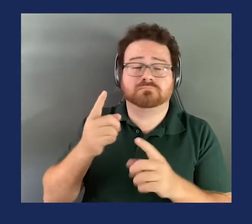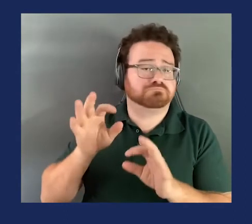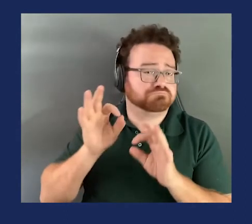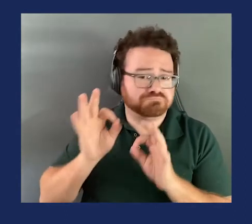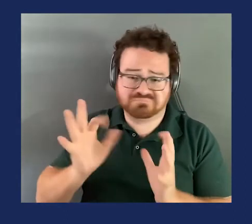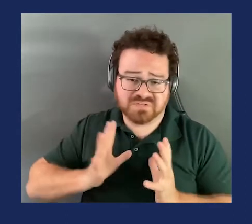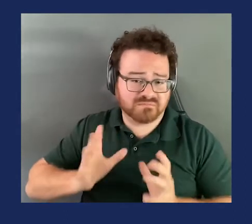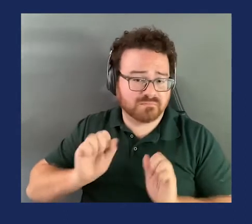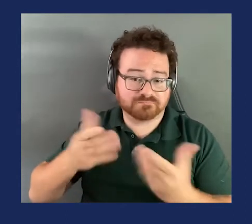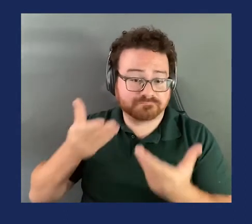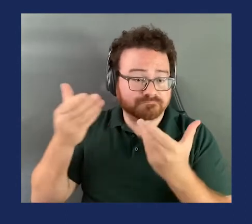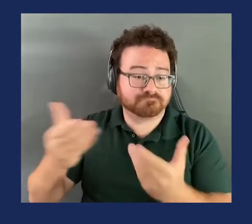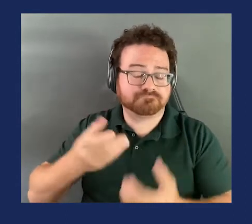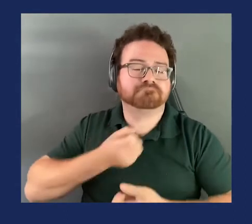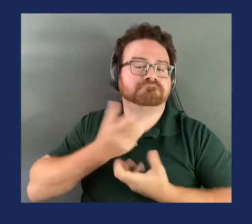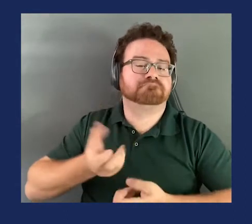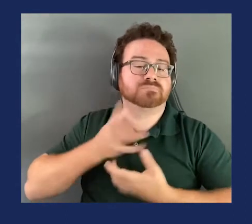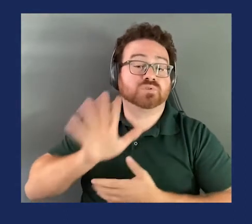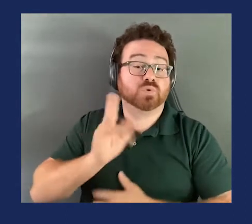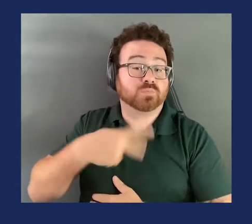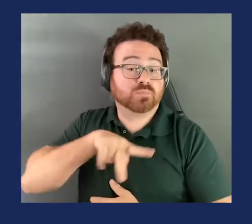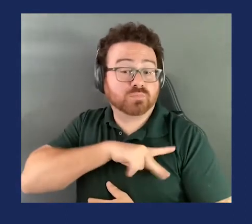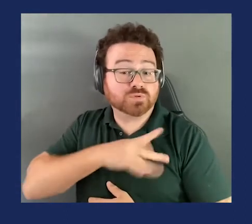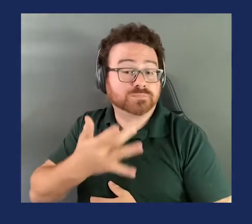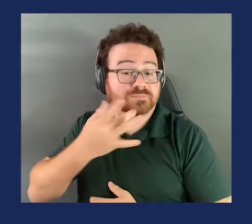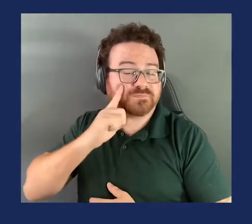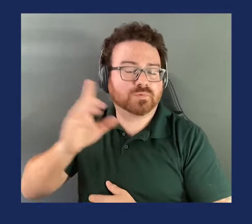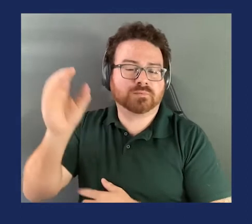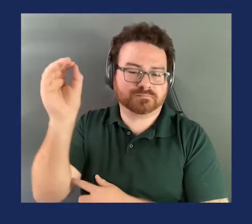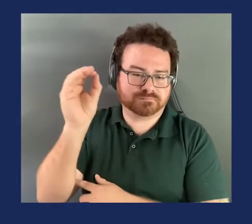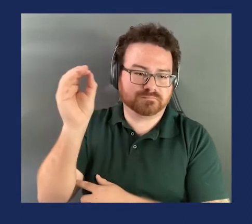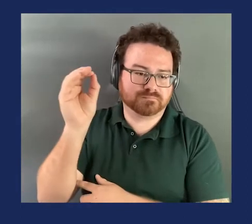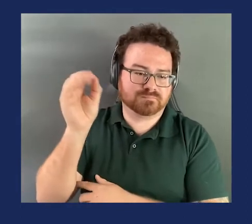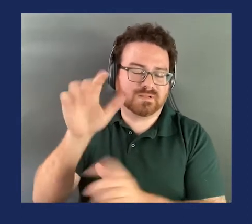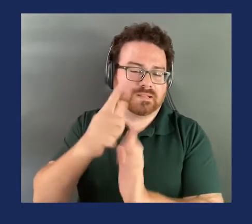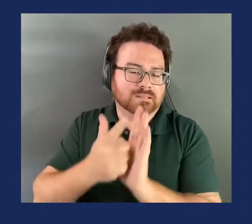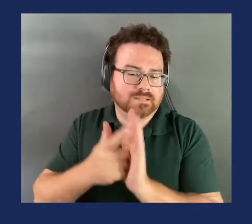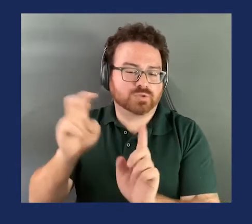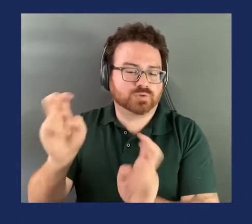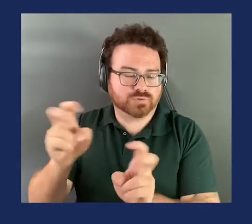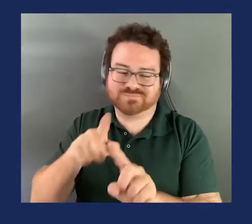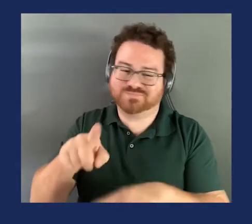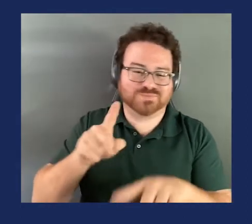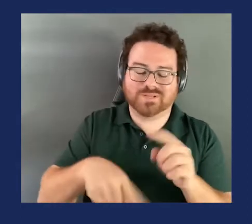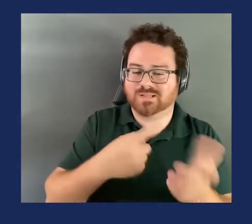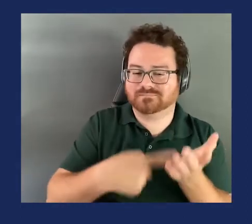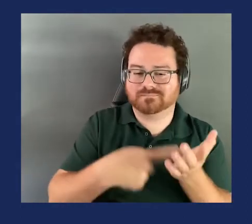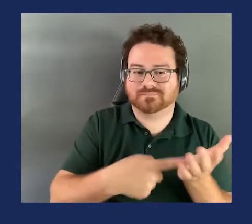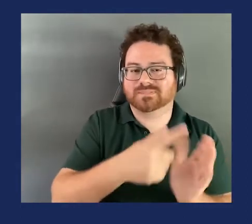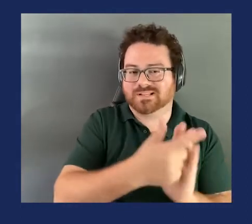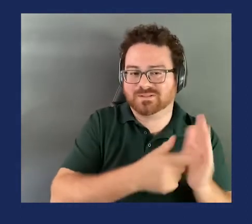opinions on legal issues, it's not appropriate to discuss any legal advice given to us by the Office of General Counsel outside of Executive Session.